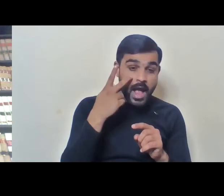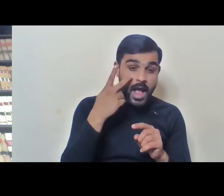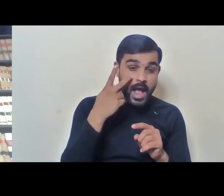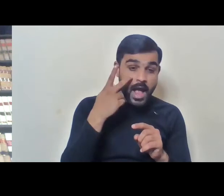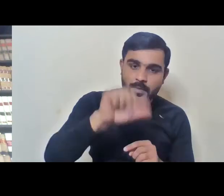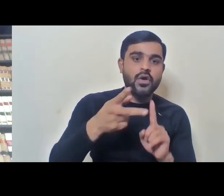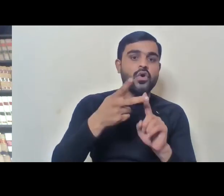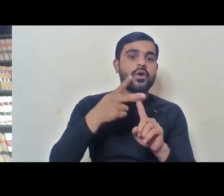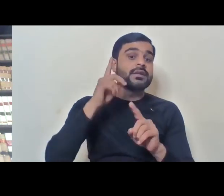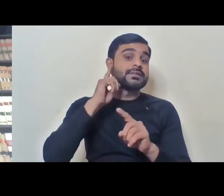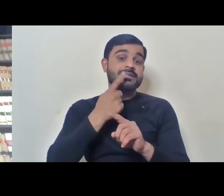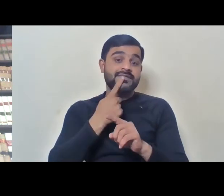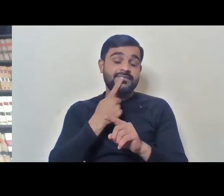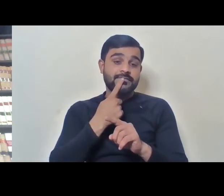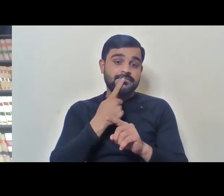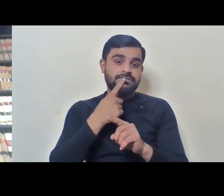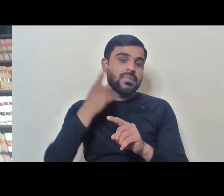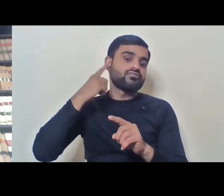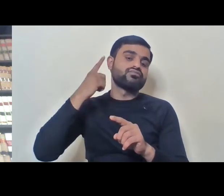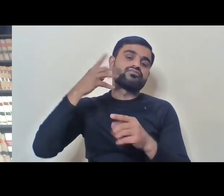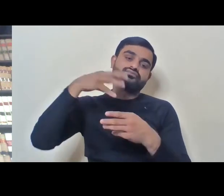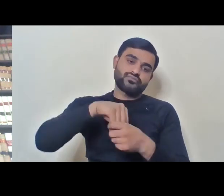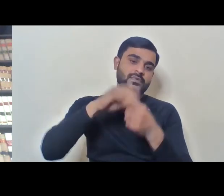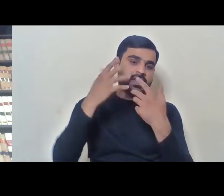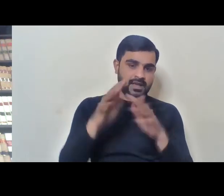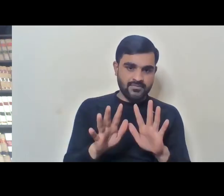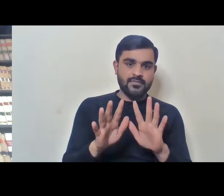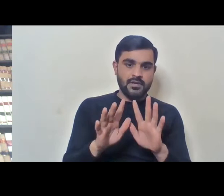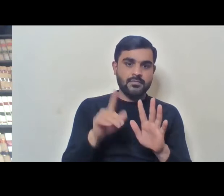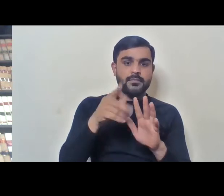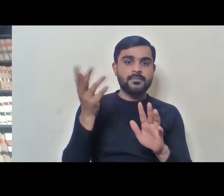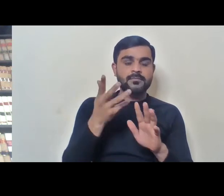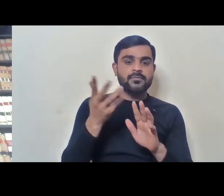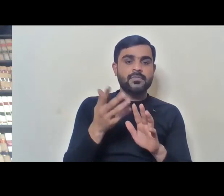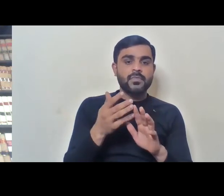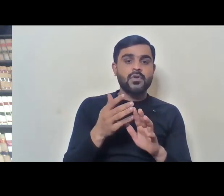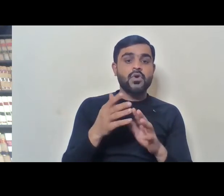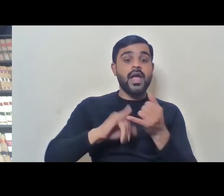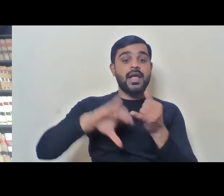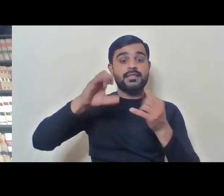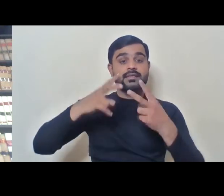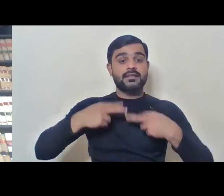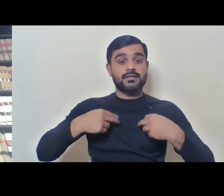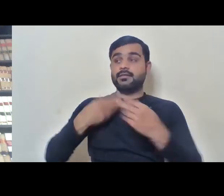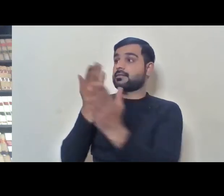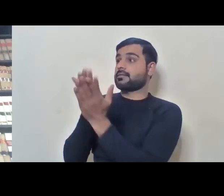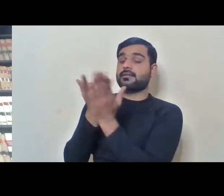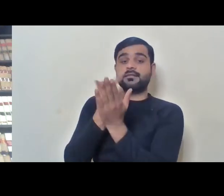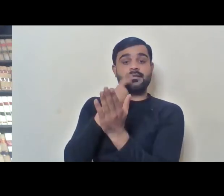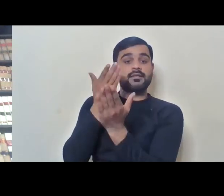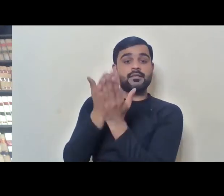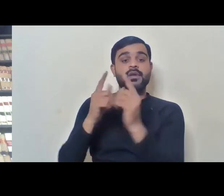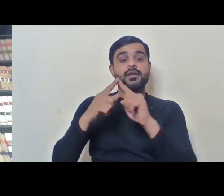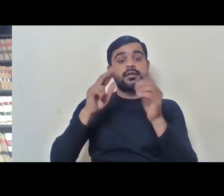impairment are being excluded. Now, this went up to the Supreme Court and from Tamil